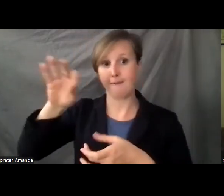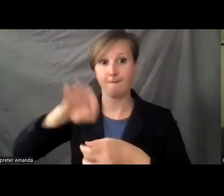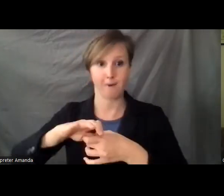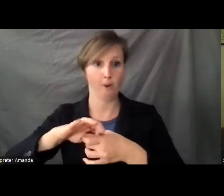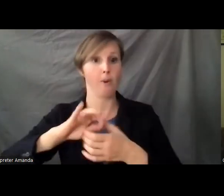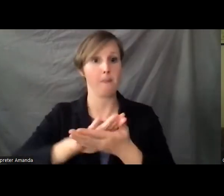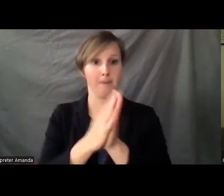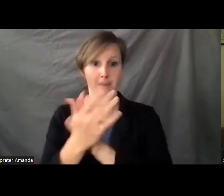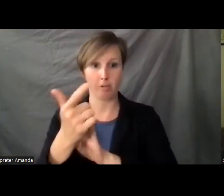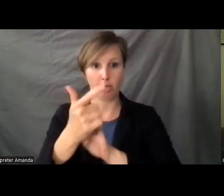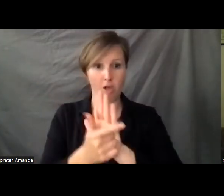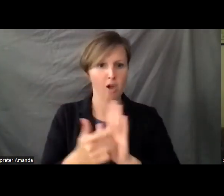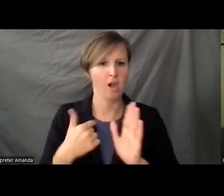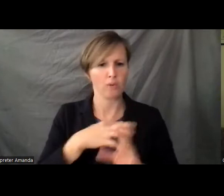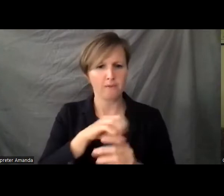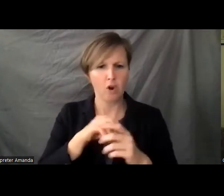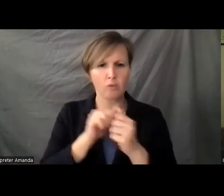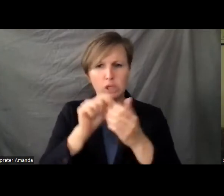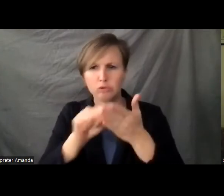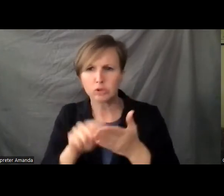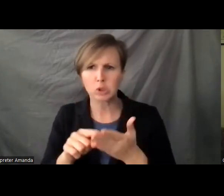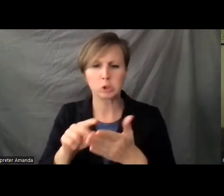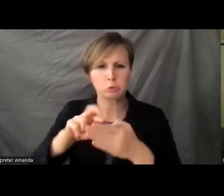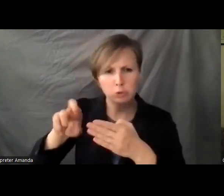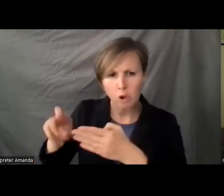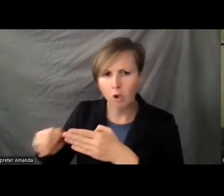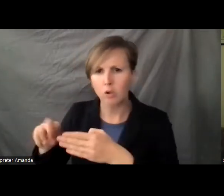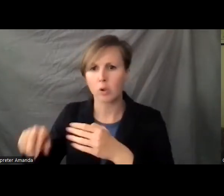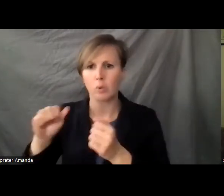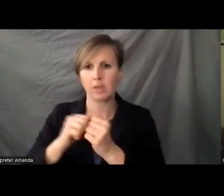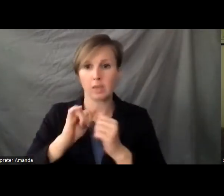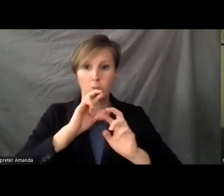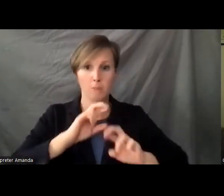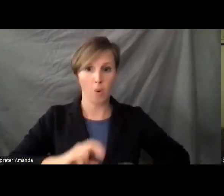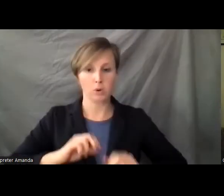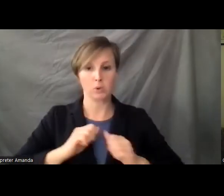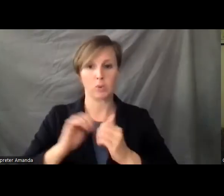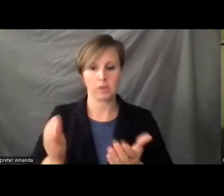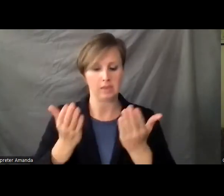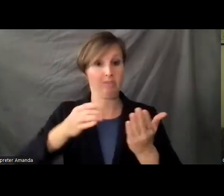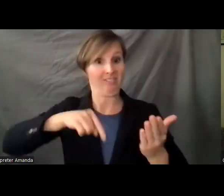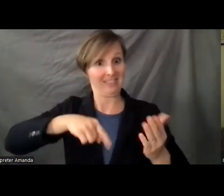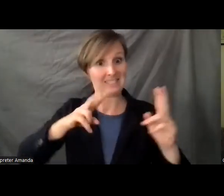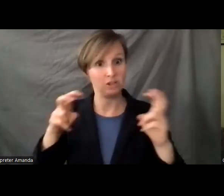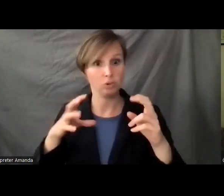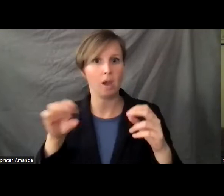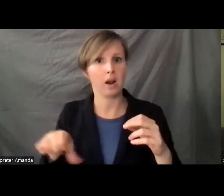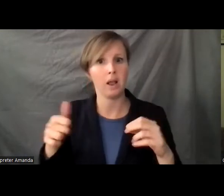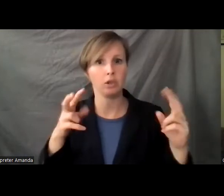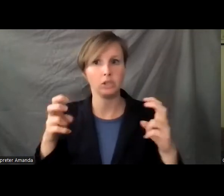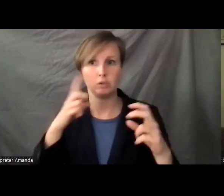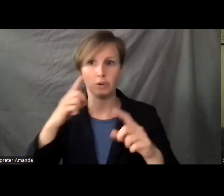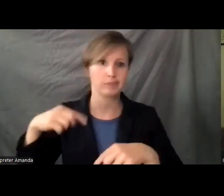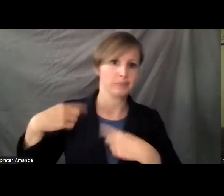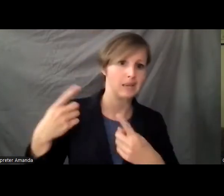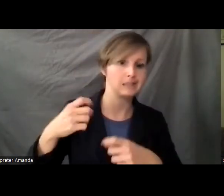very involved in the research and findings of the numerous Inspector General Reports on these and other issues over the past decades of changes